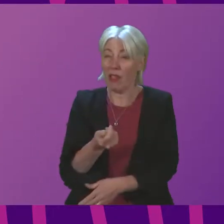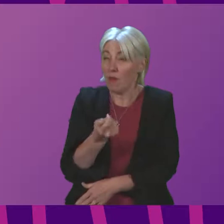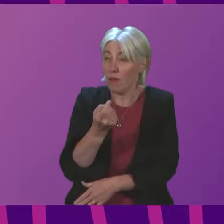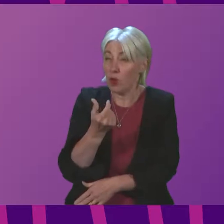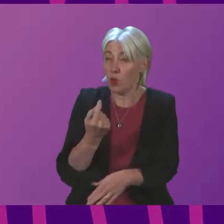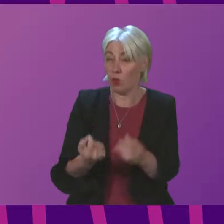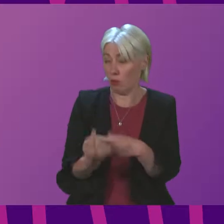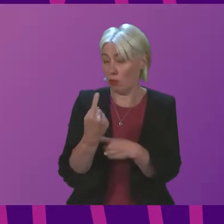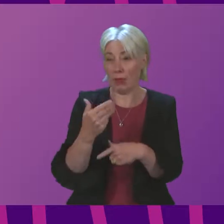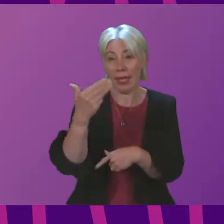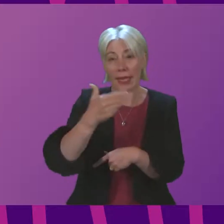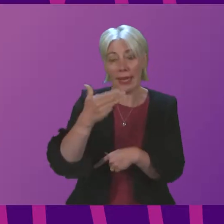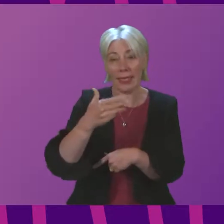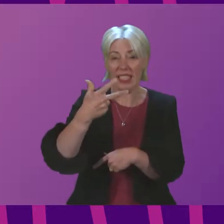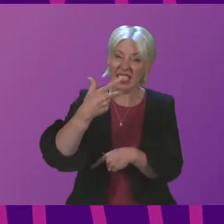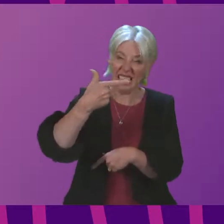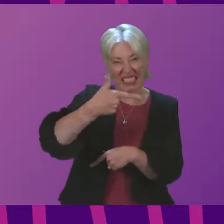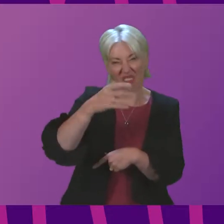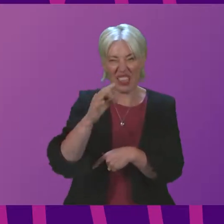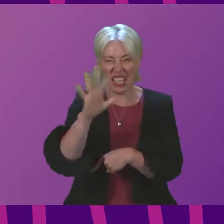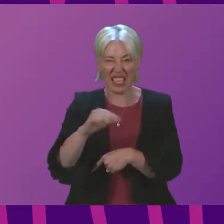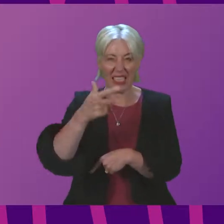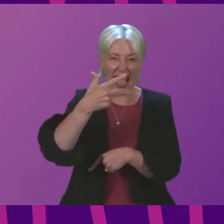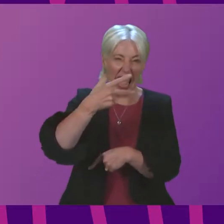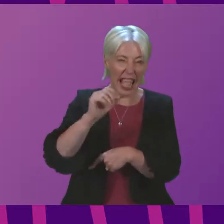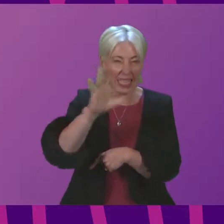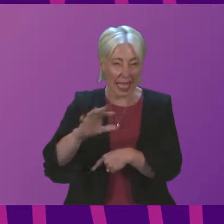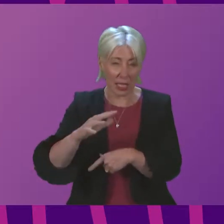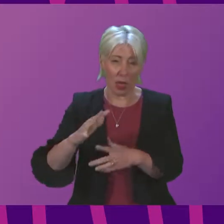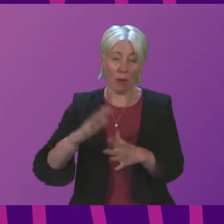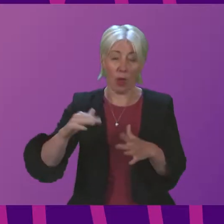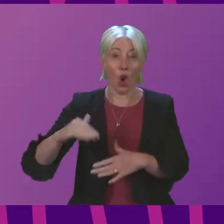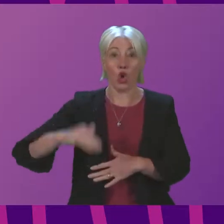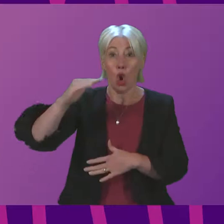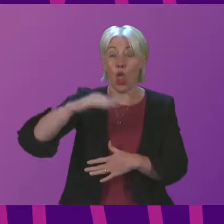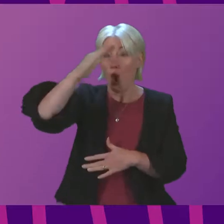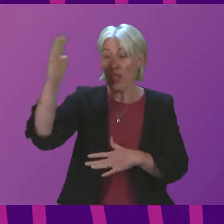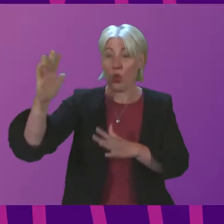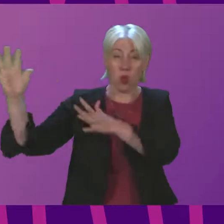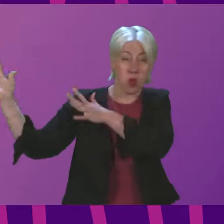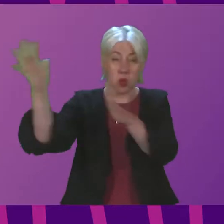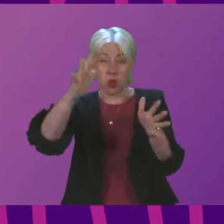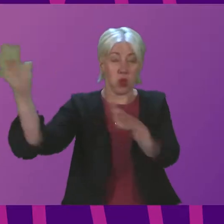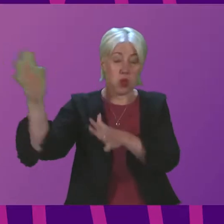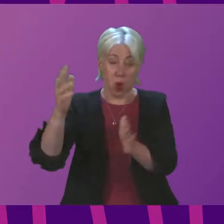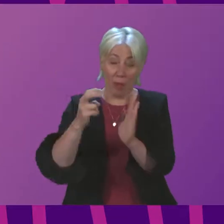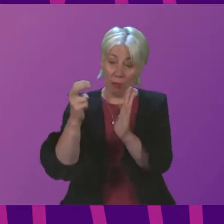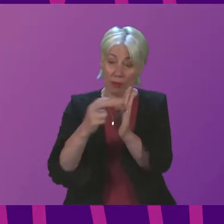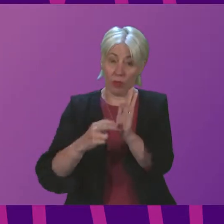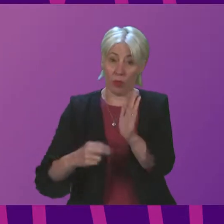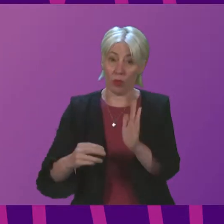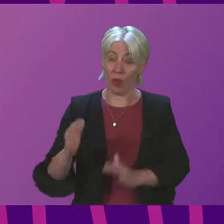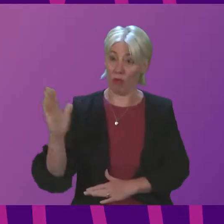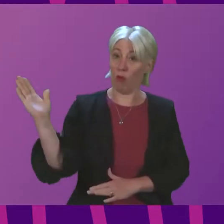1970s and 1980s, when widespread, strong north-to-northeasterly winds have been recorded across